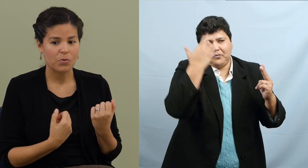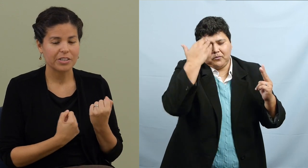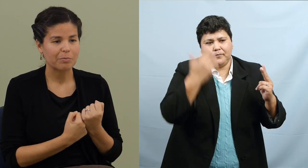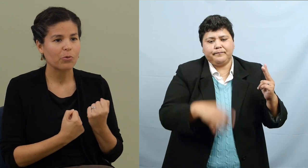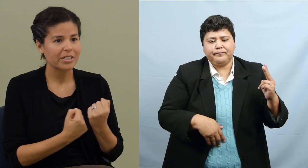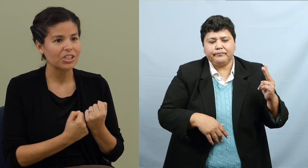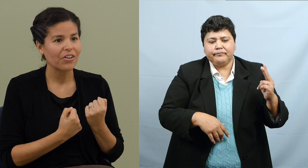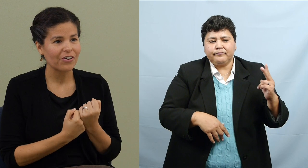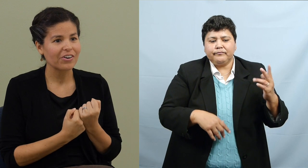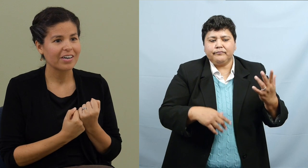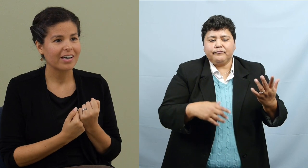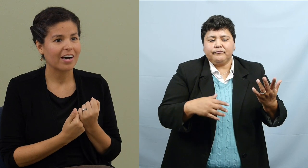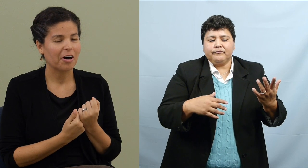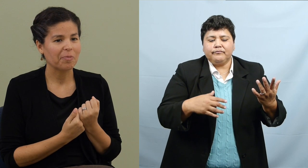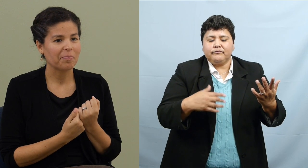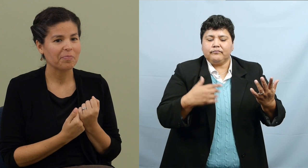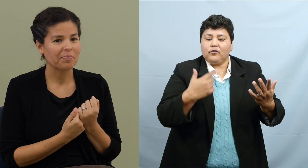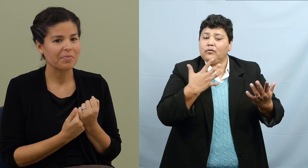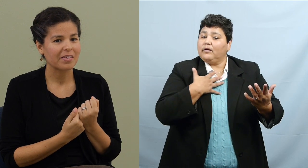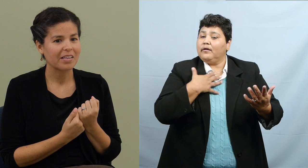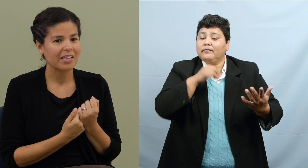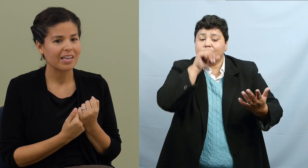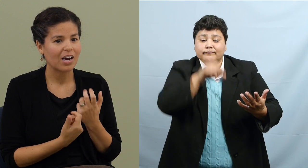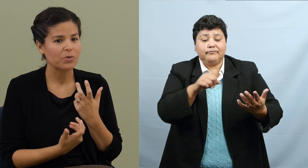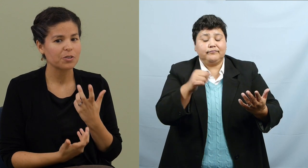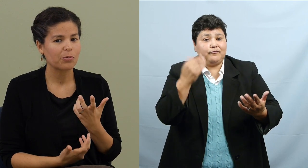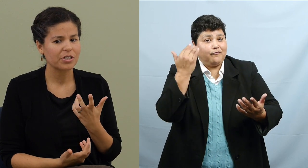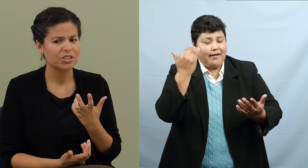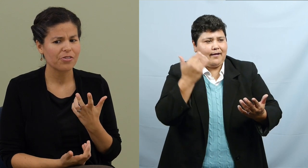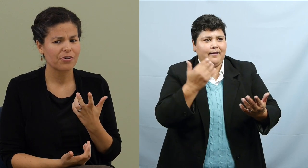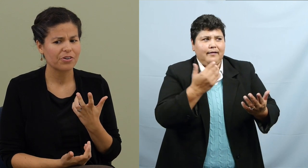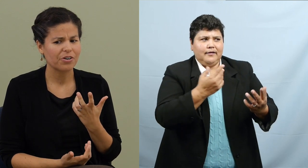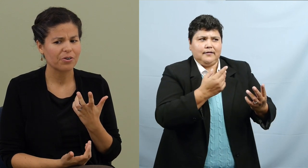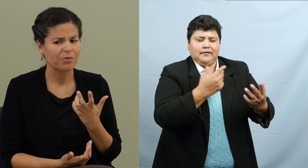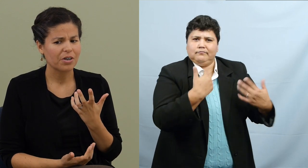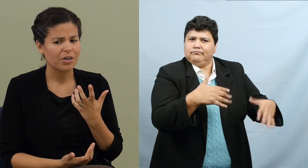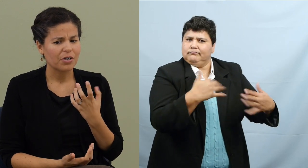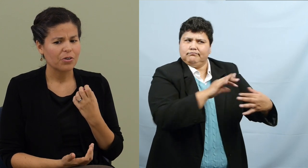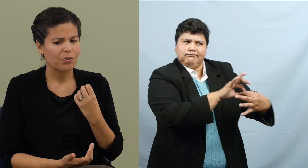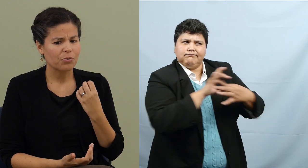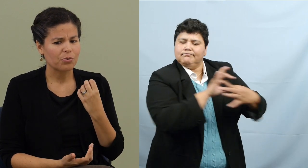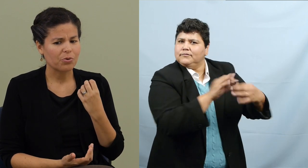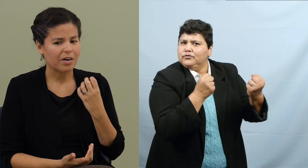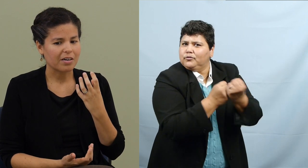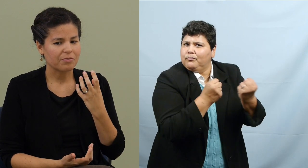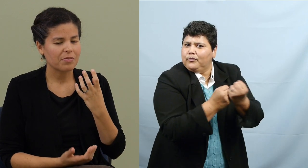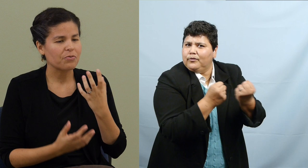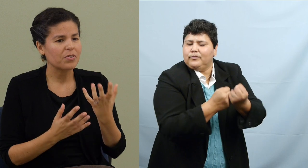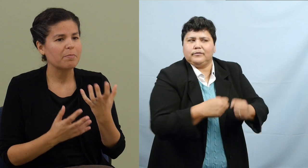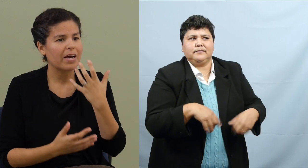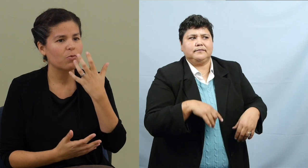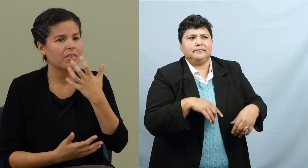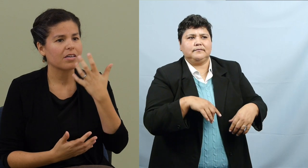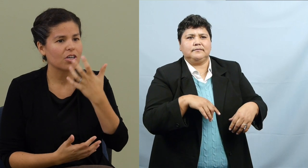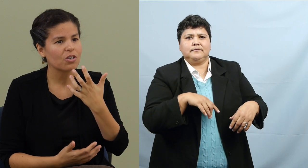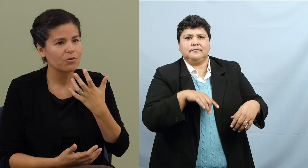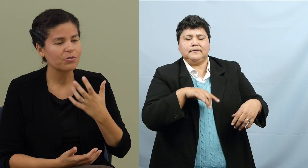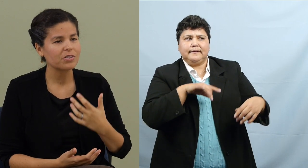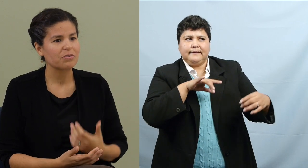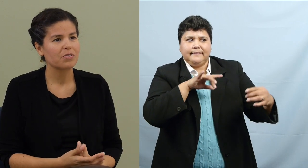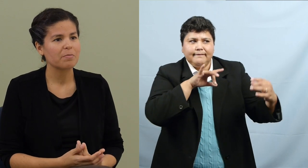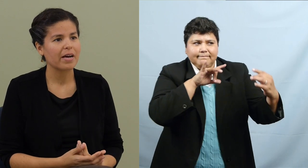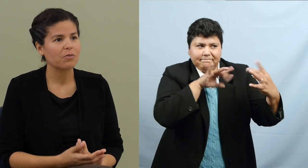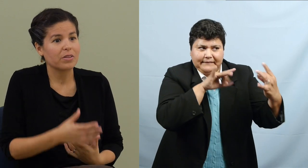how we support each other, um, how we support each other, you know, through, uh, the feedback with the